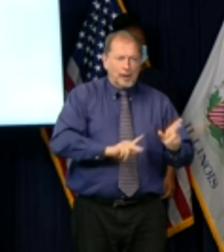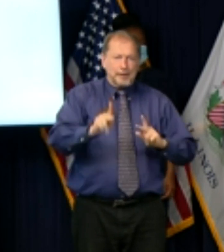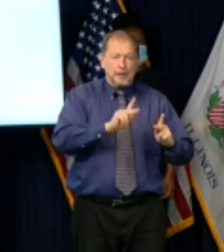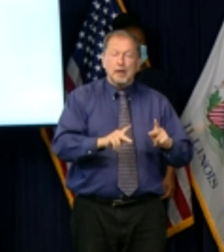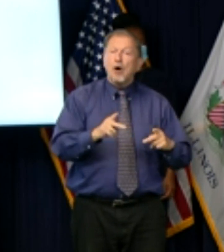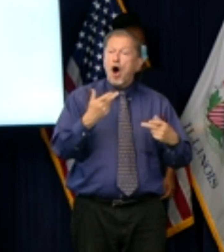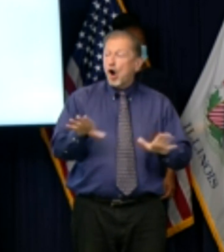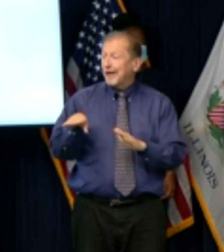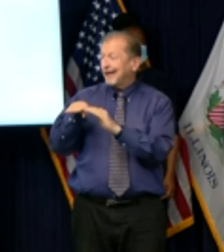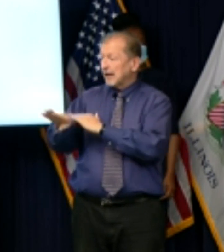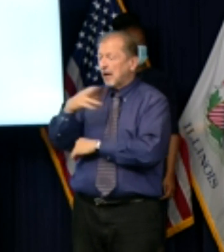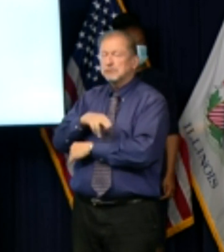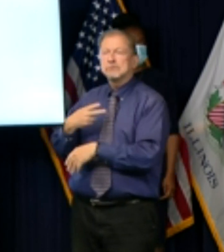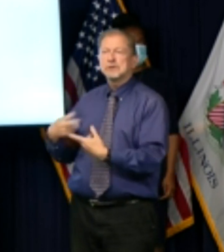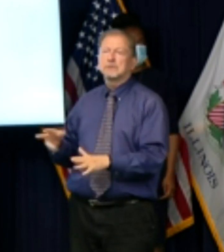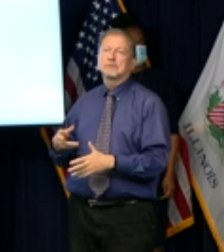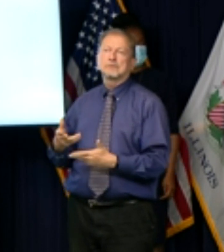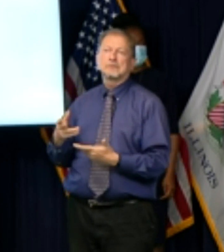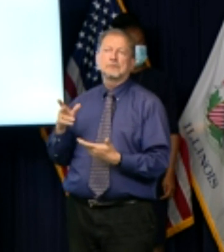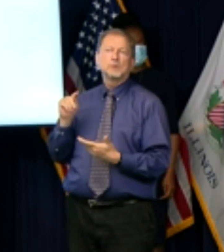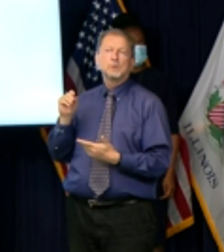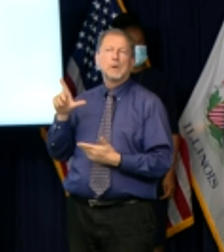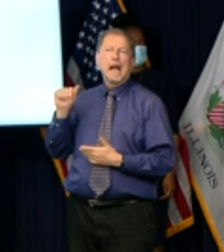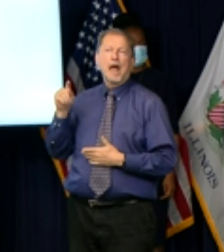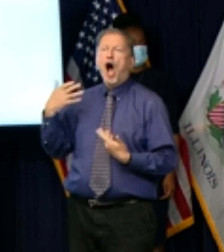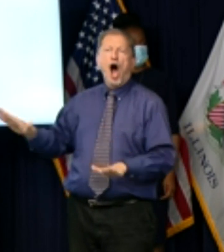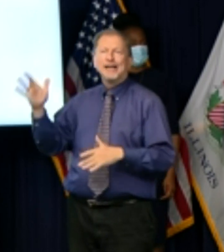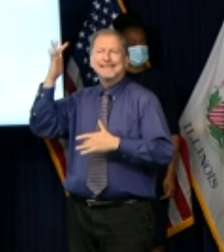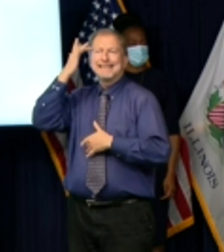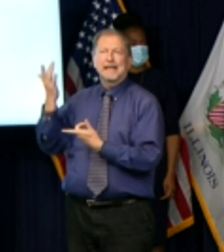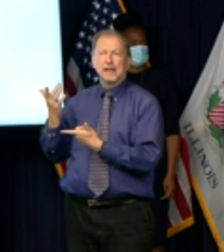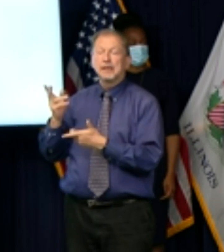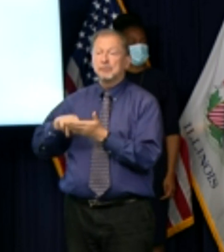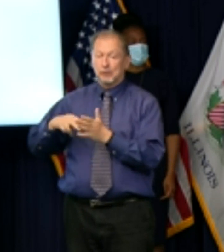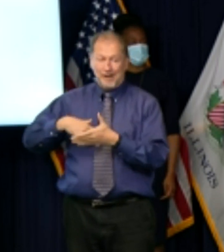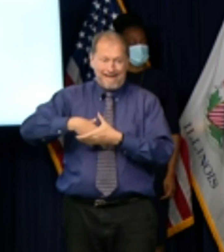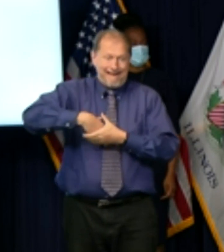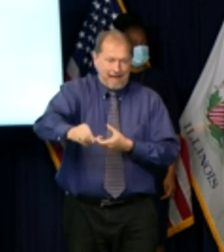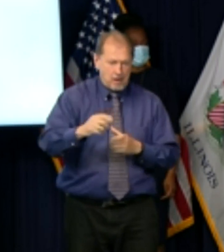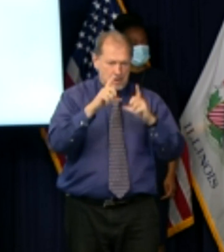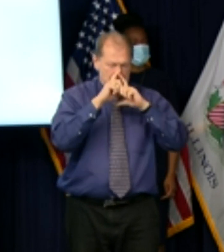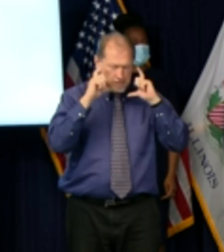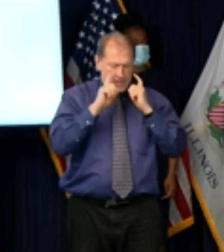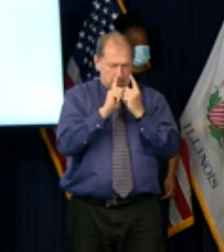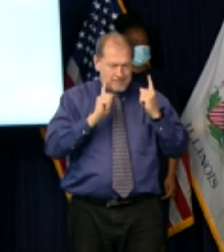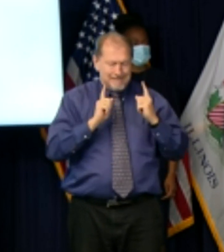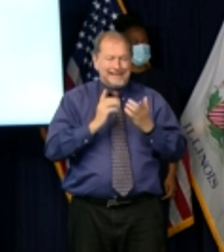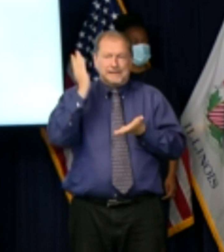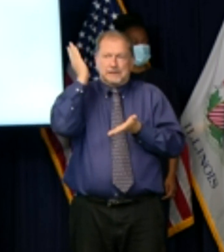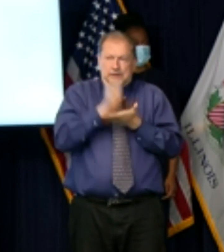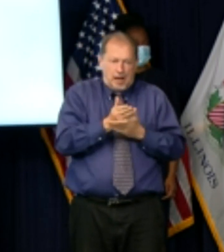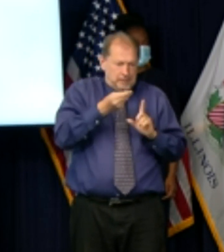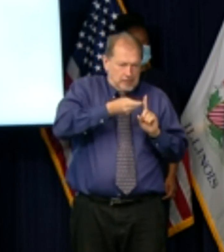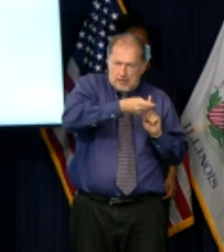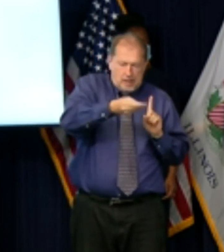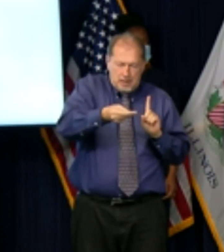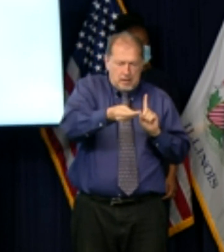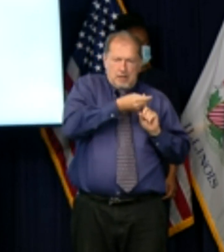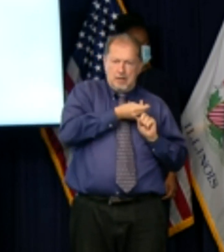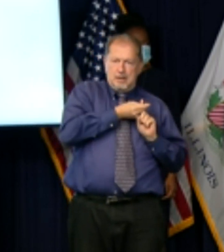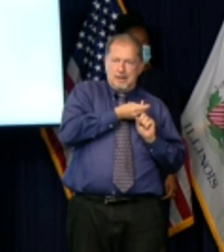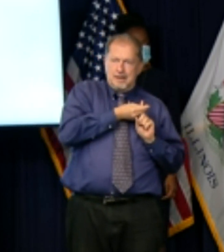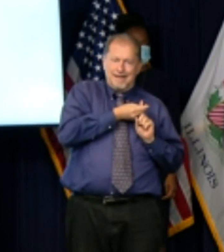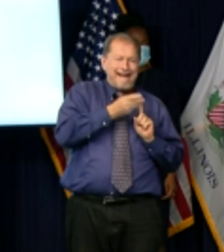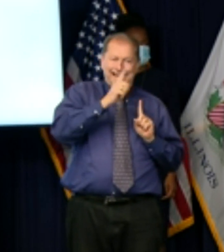because the only way we can beat this virus is to stop transmission out there and prevent our friends and family members becoming